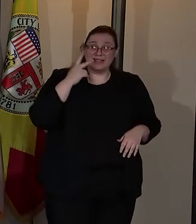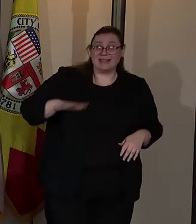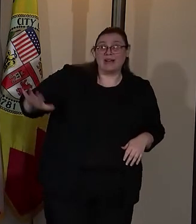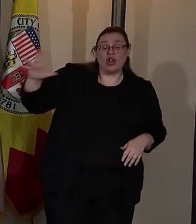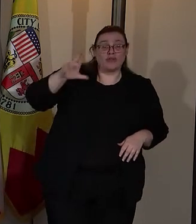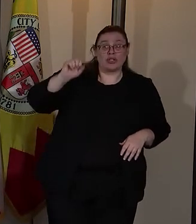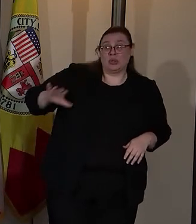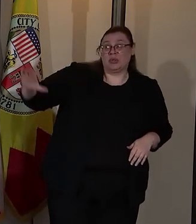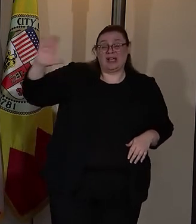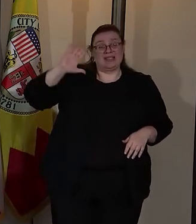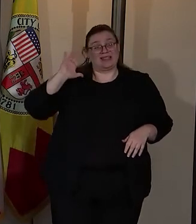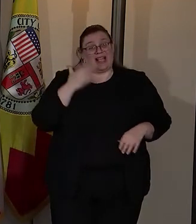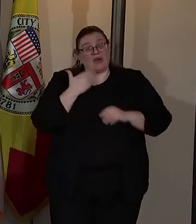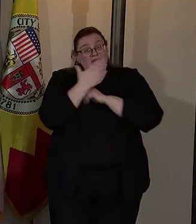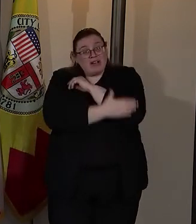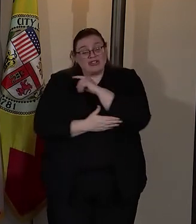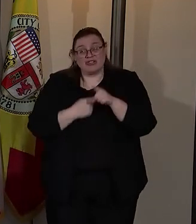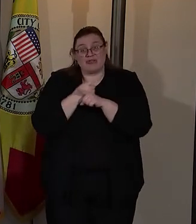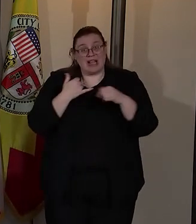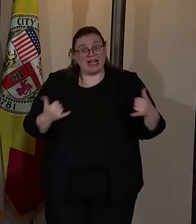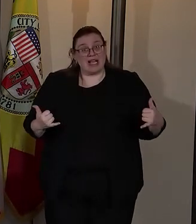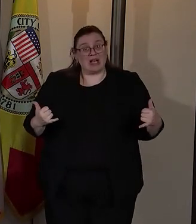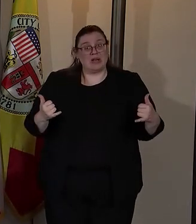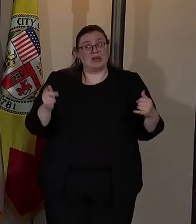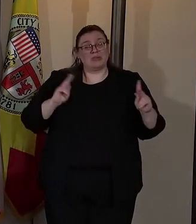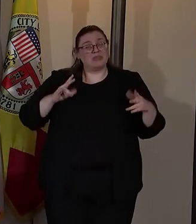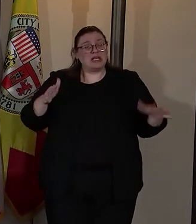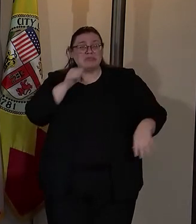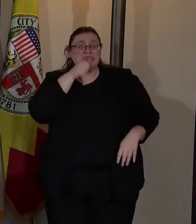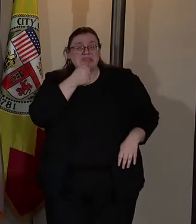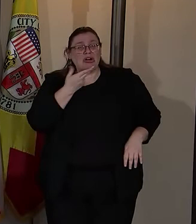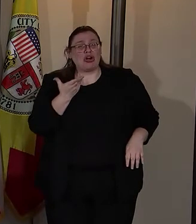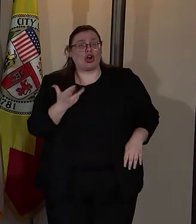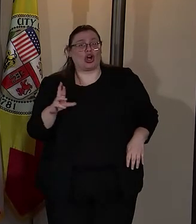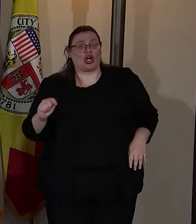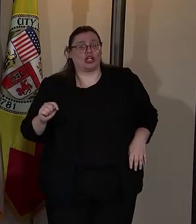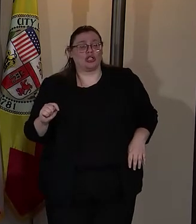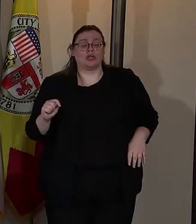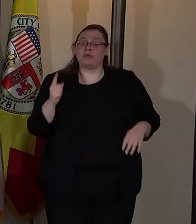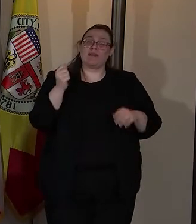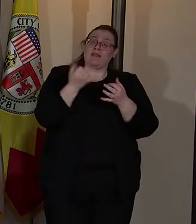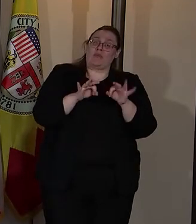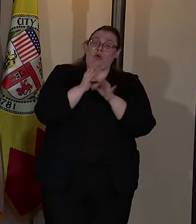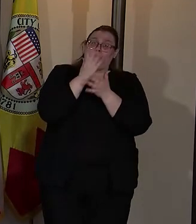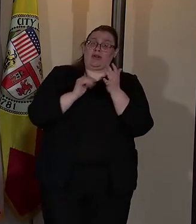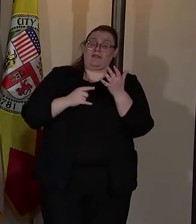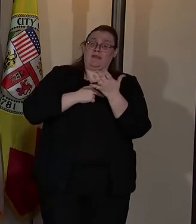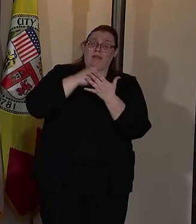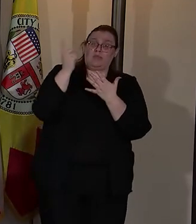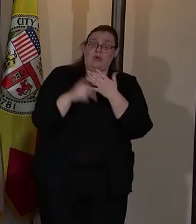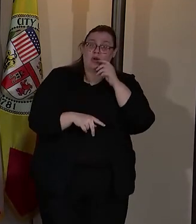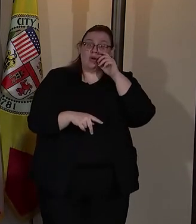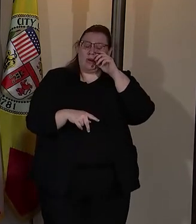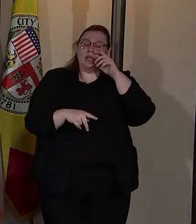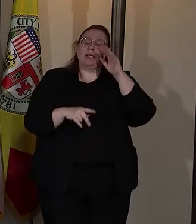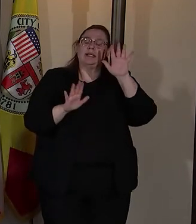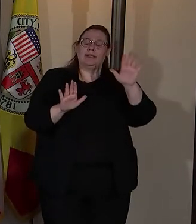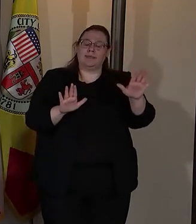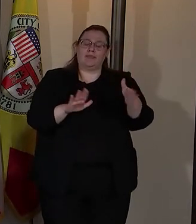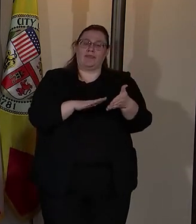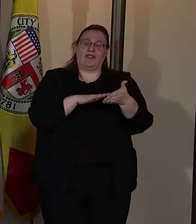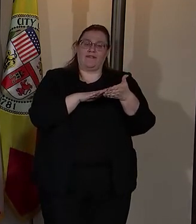our nation right now, people are hurting. One of the important components of this program is the forgiveness.